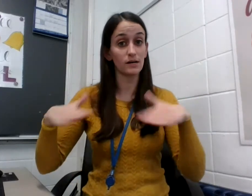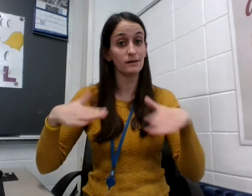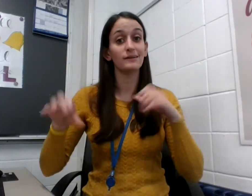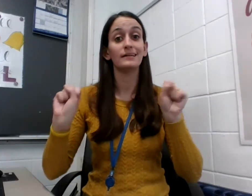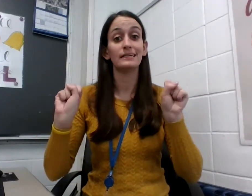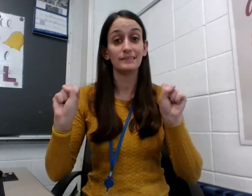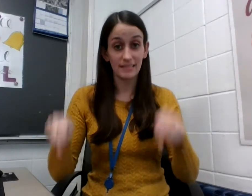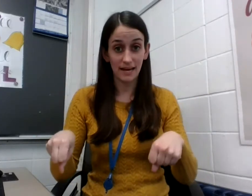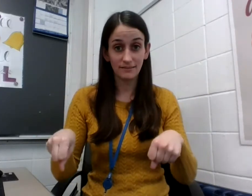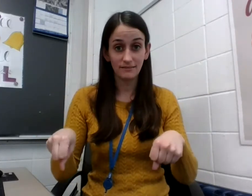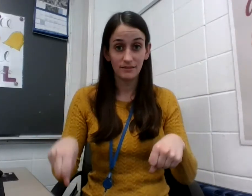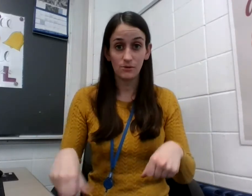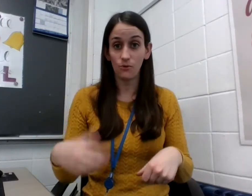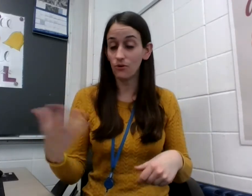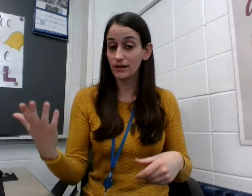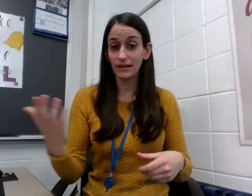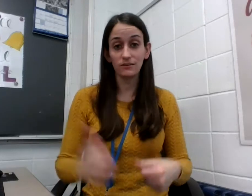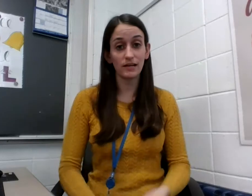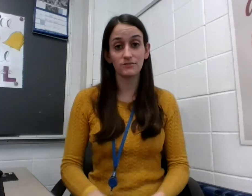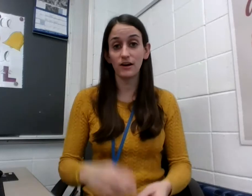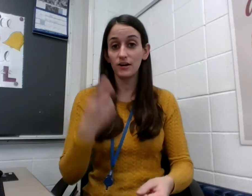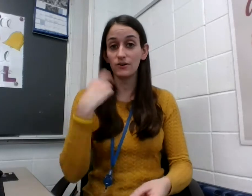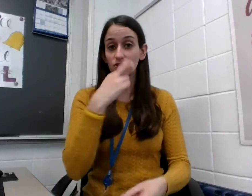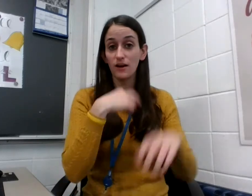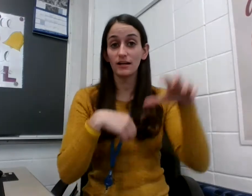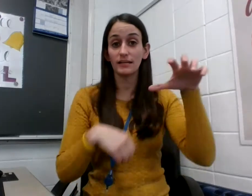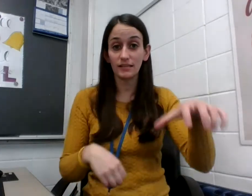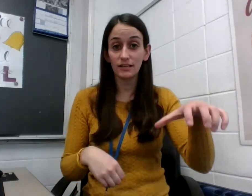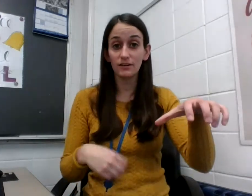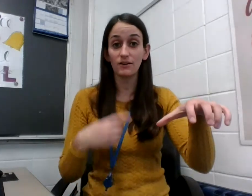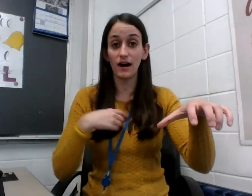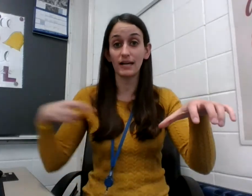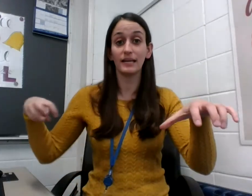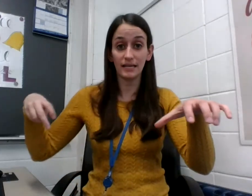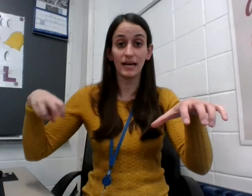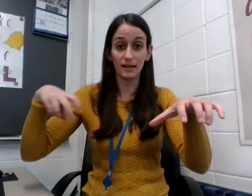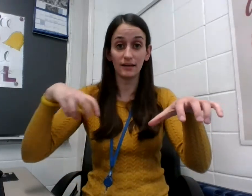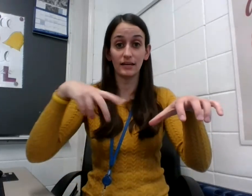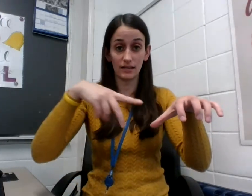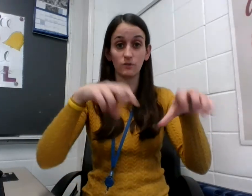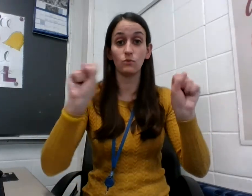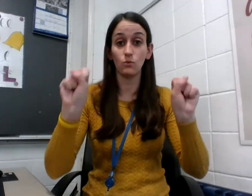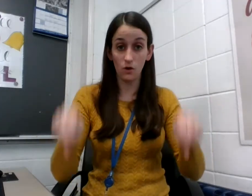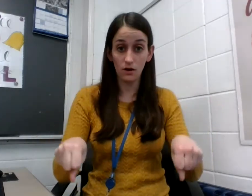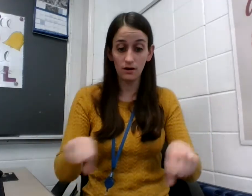can. Or again, classifier, restaurant, here I can walk.